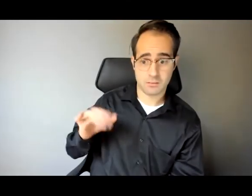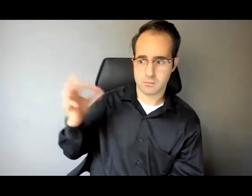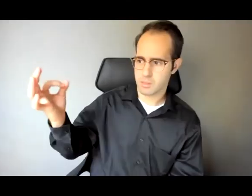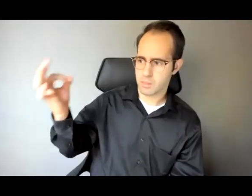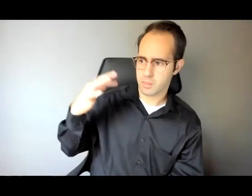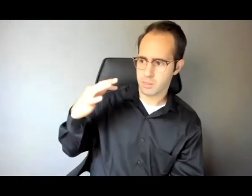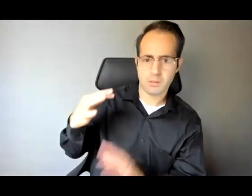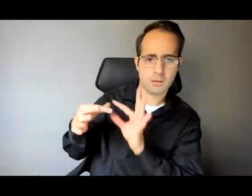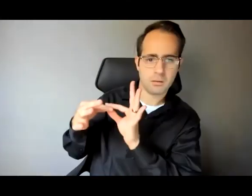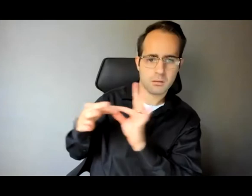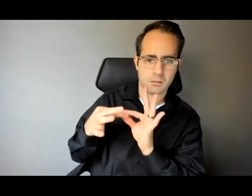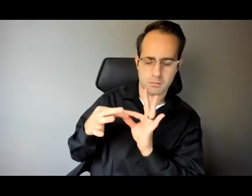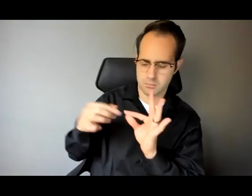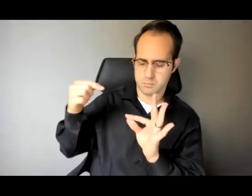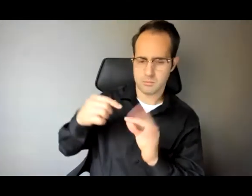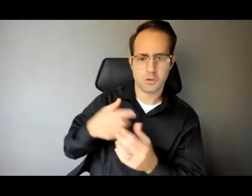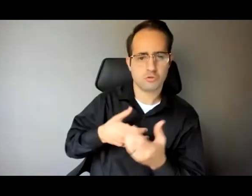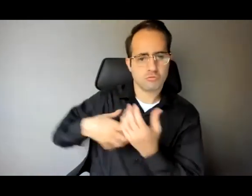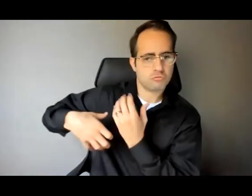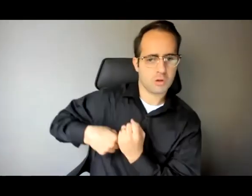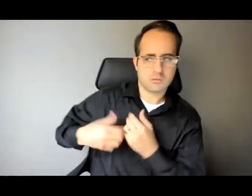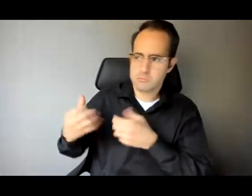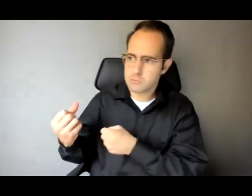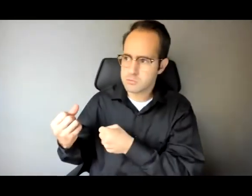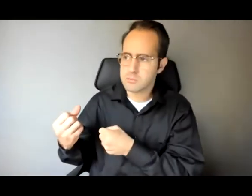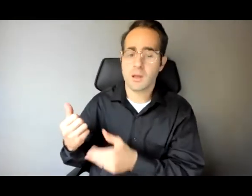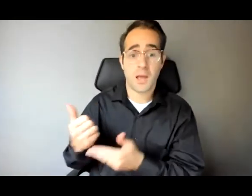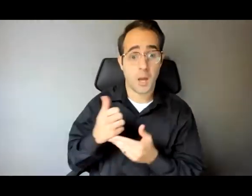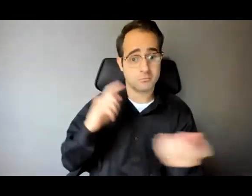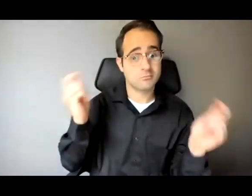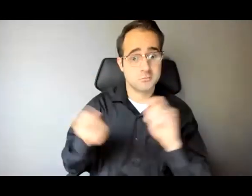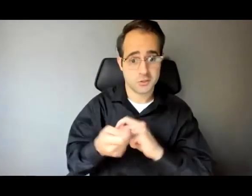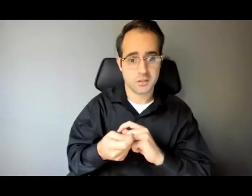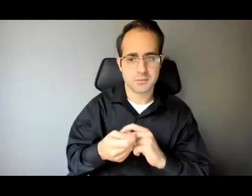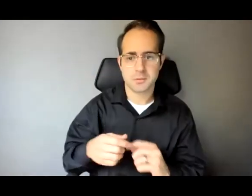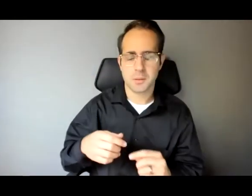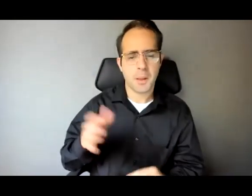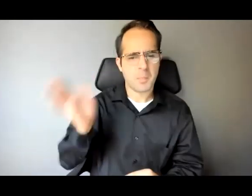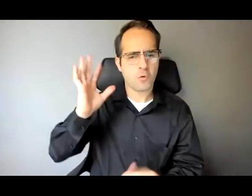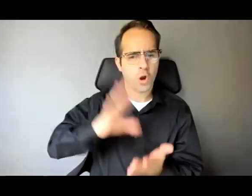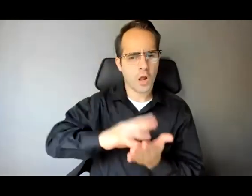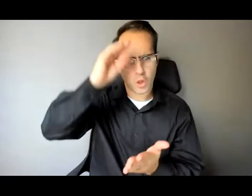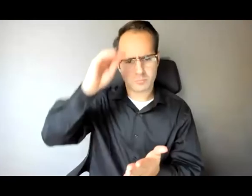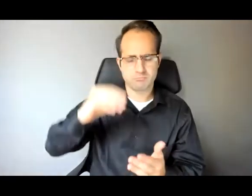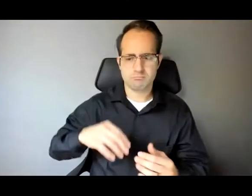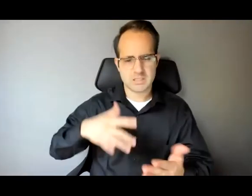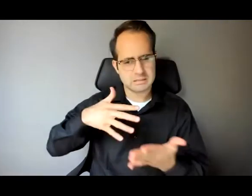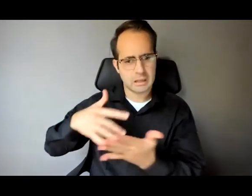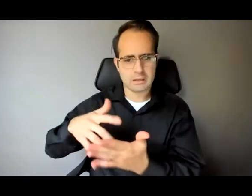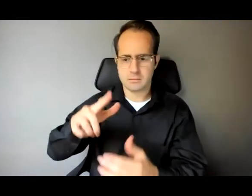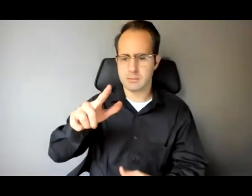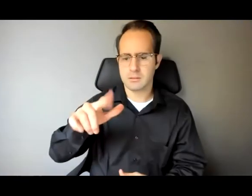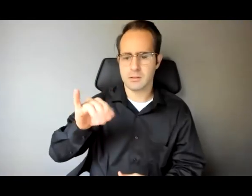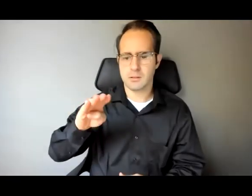the first things you learn when you're doing social science which was part of my liberal arts degree is Margaret Mead's quote about don't ever